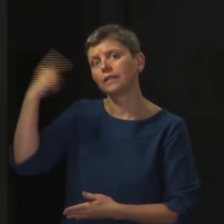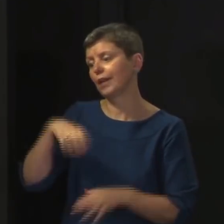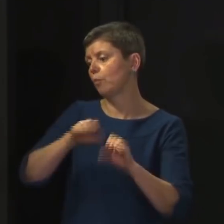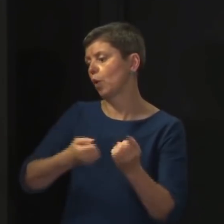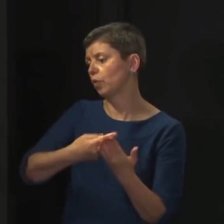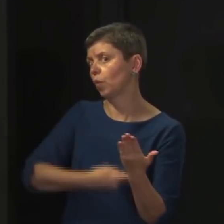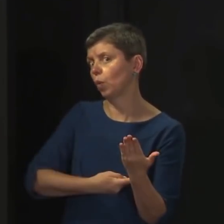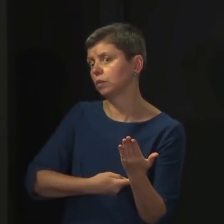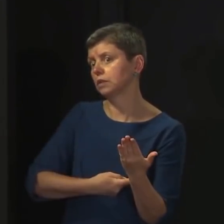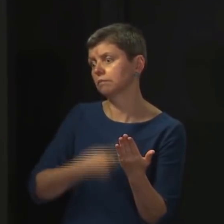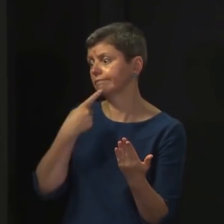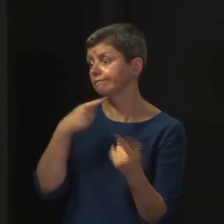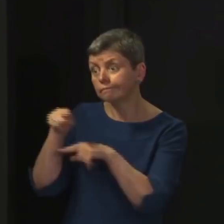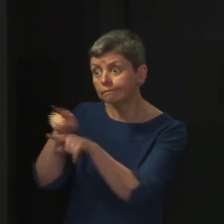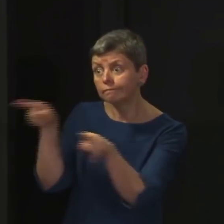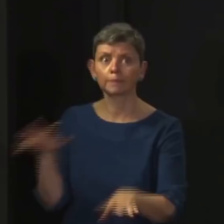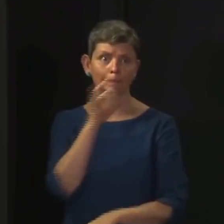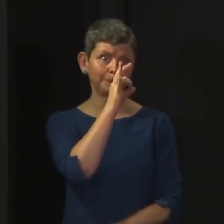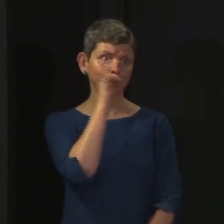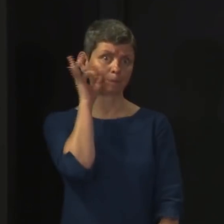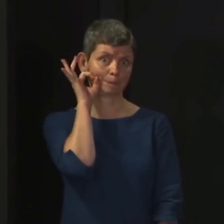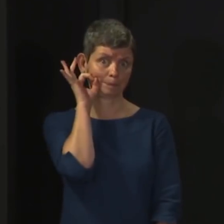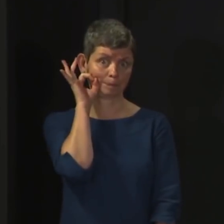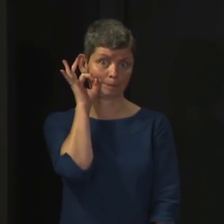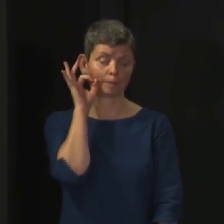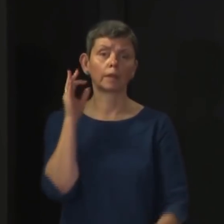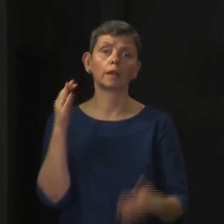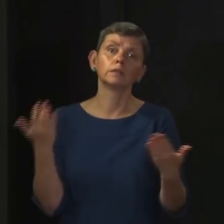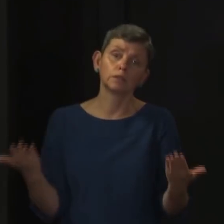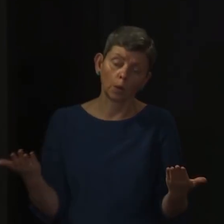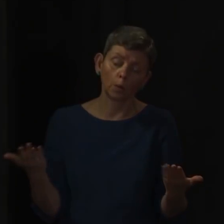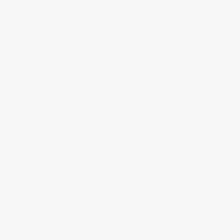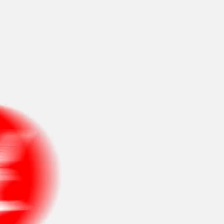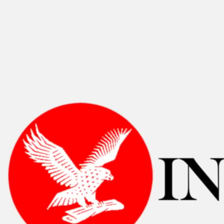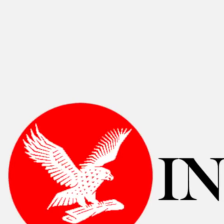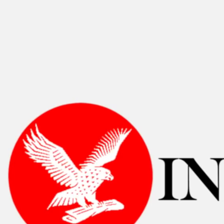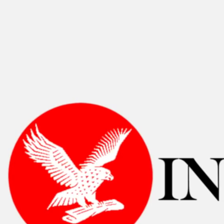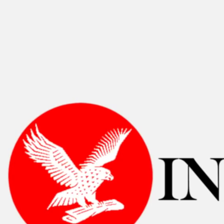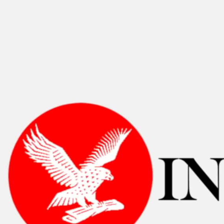to be critical when it's your opponent. The big test is whether you're prepared to do the same when it's one of your own.